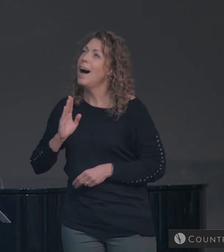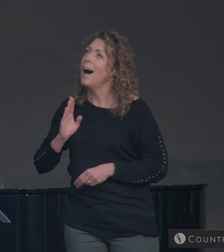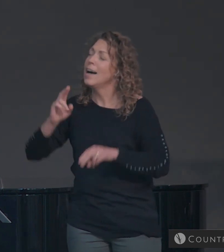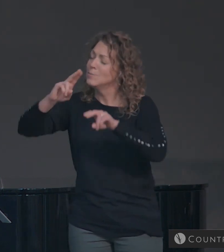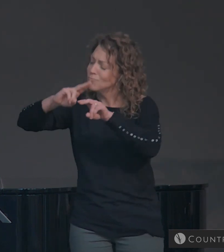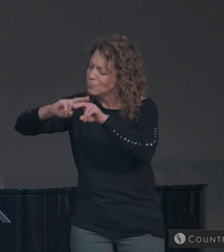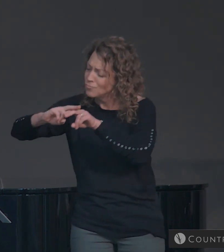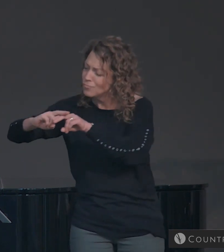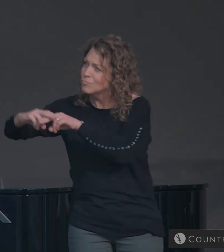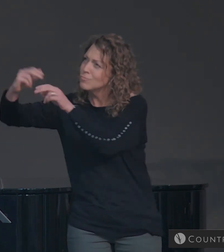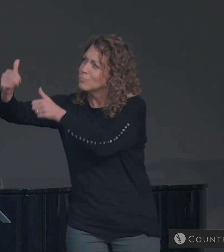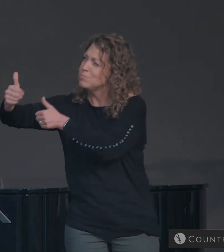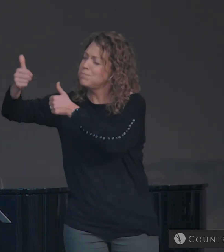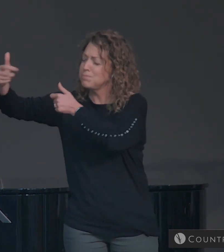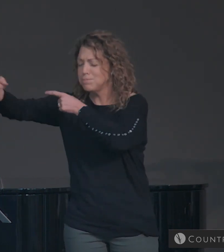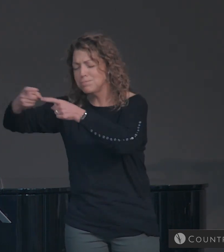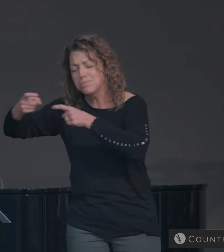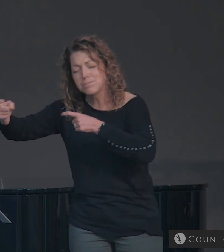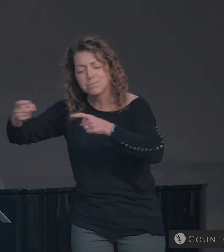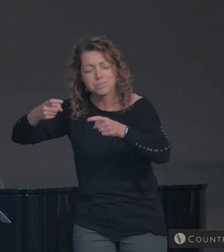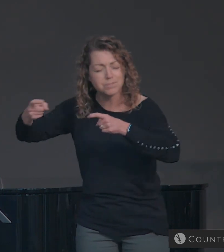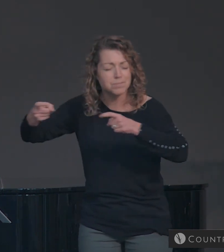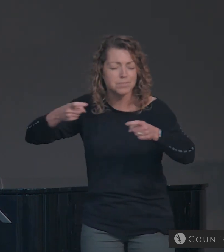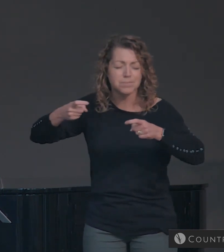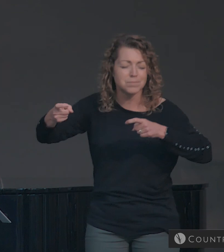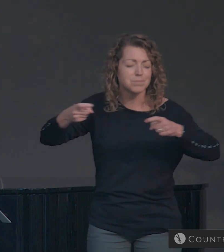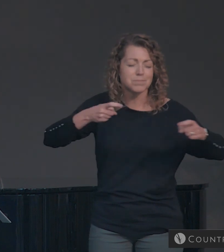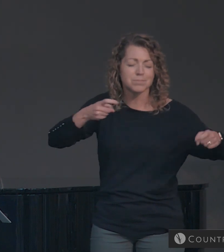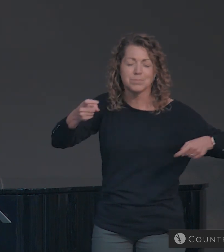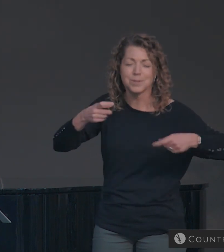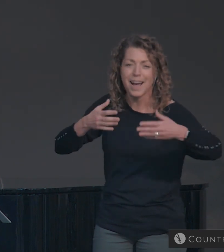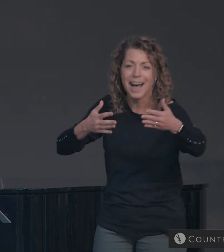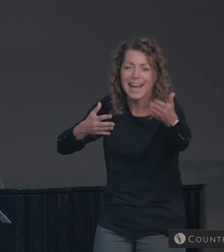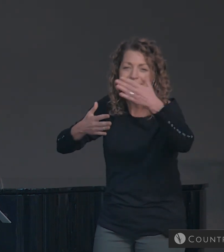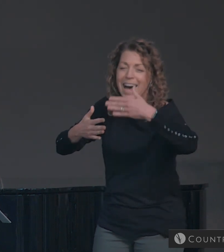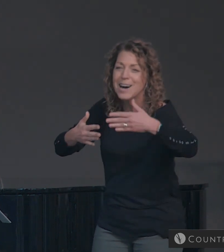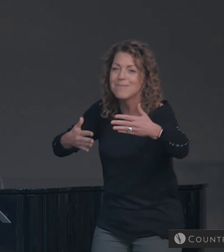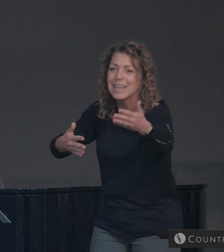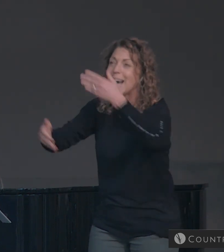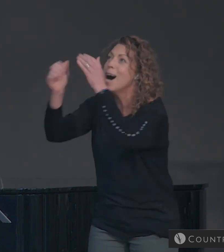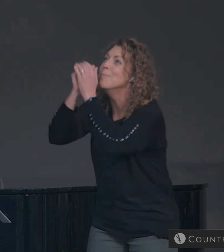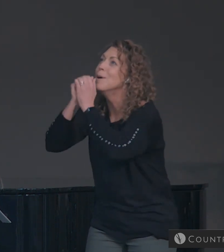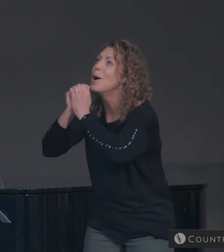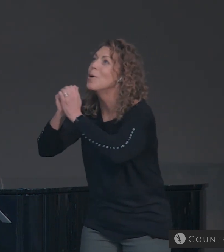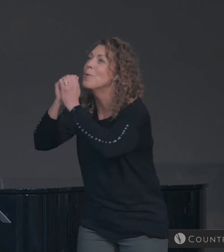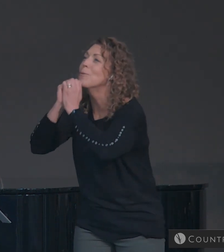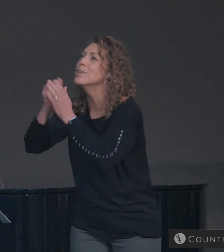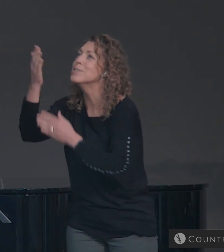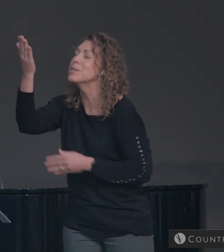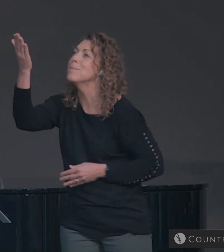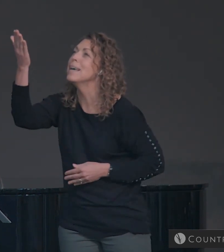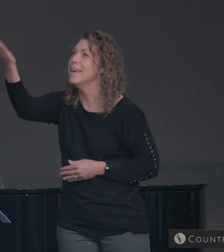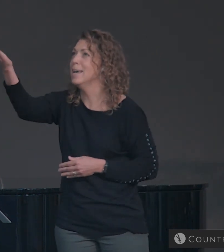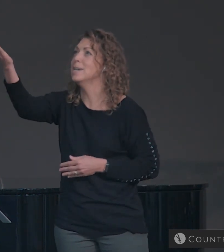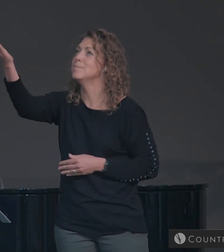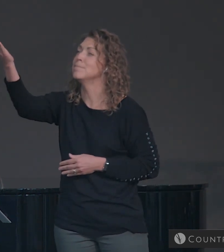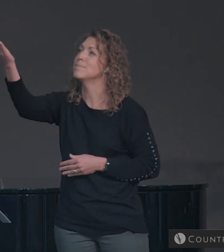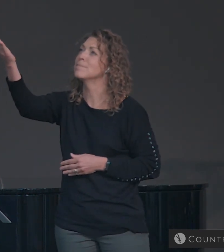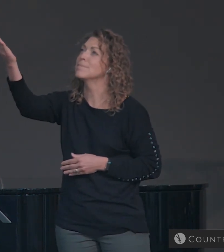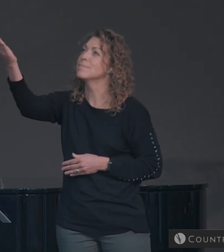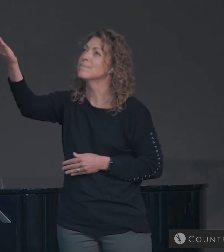God, seated on His throne Come let us adore